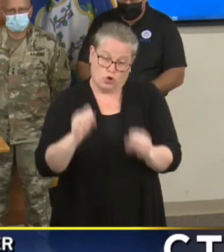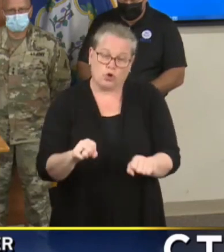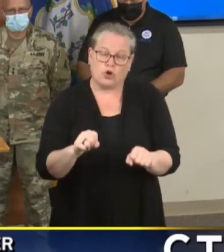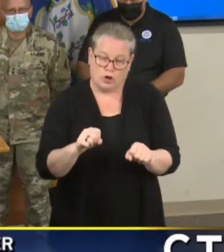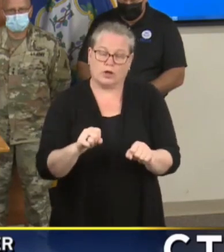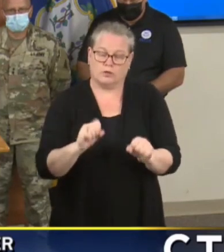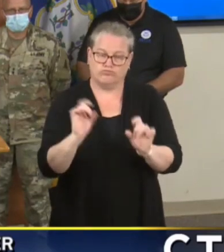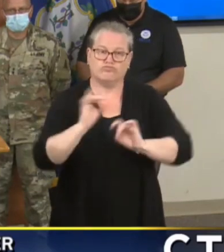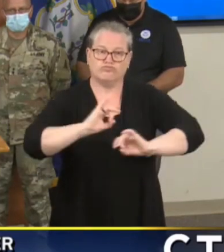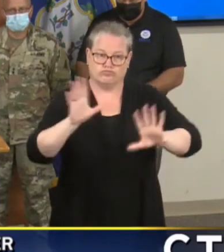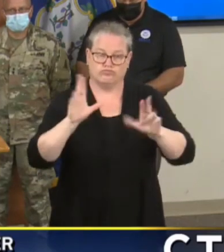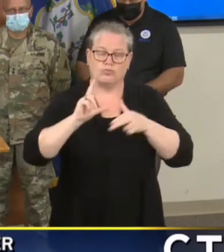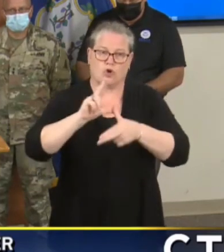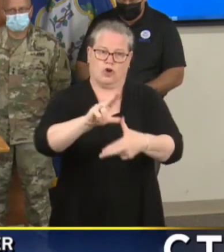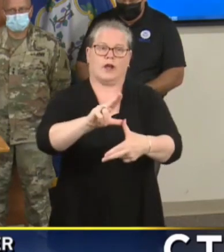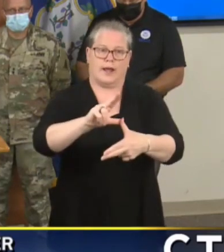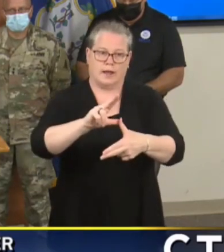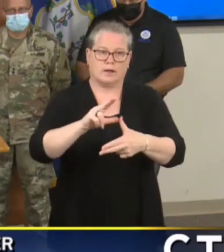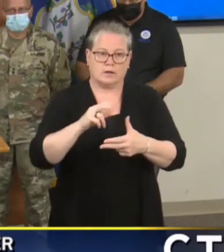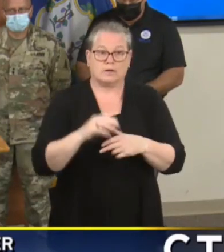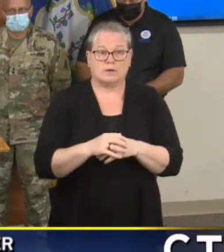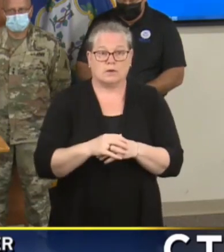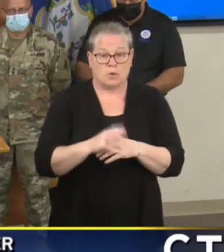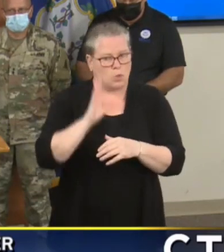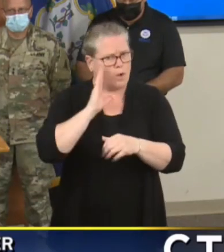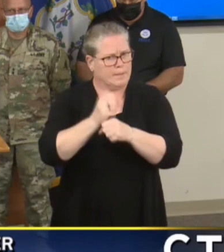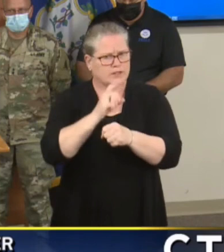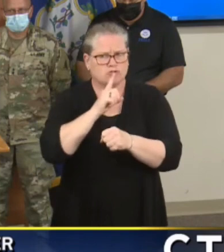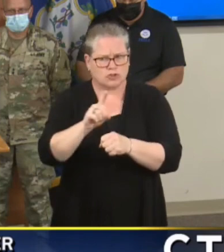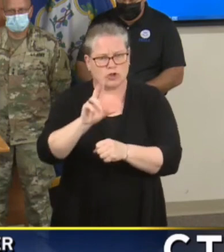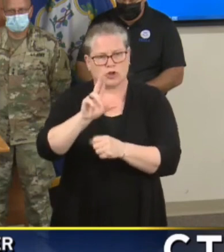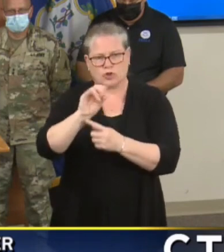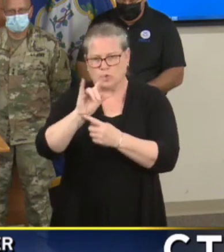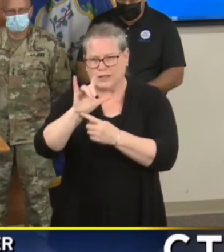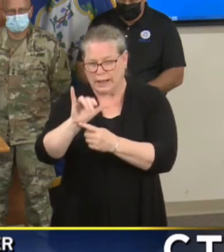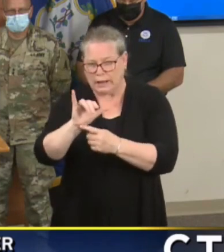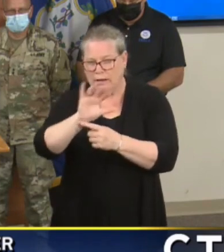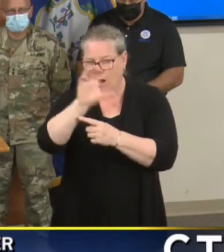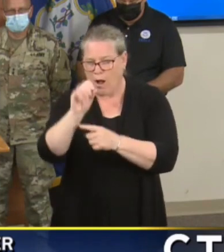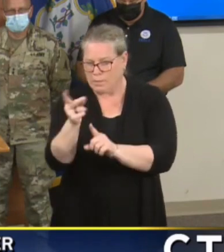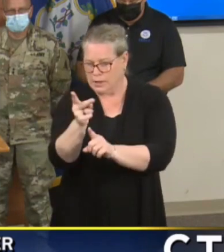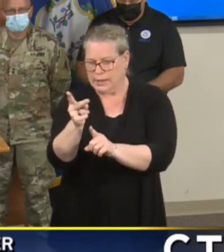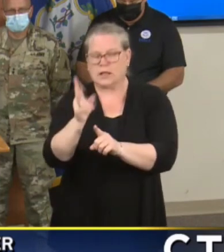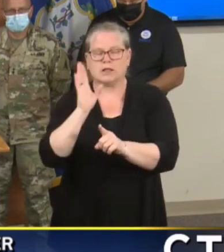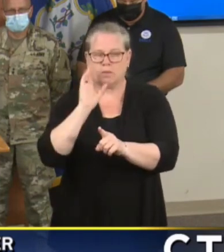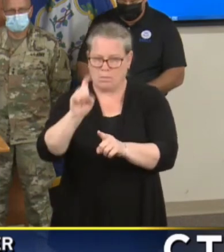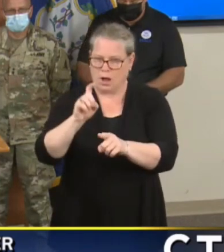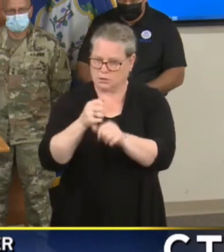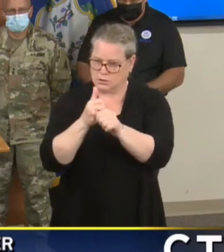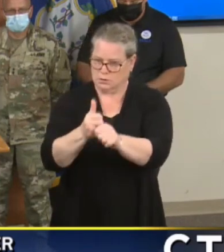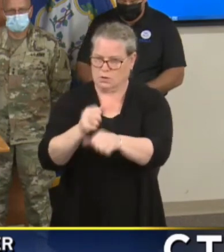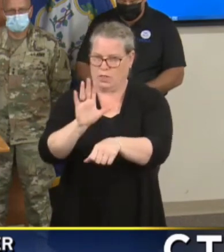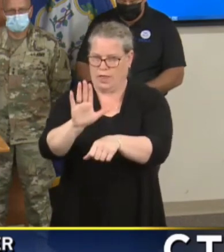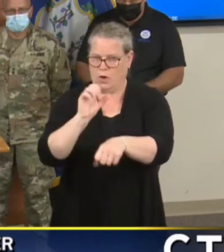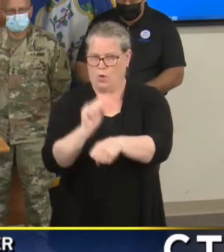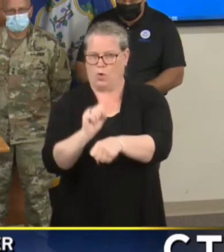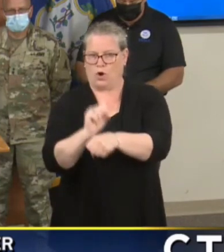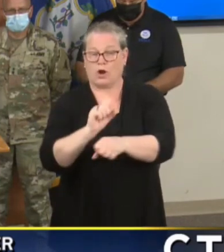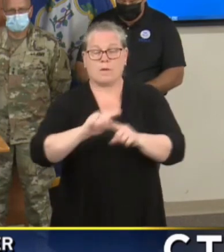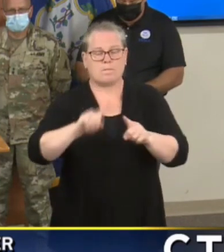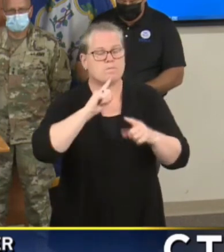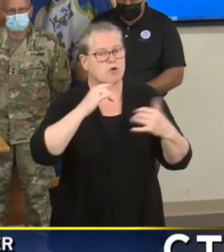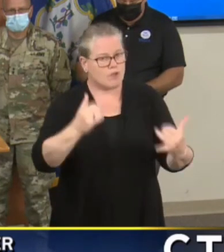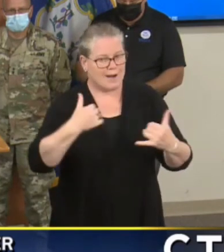and we're going to hold the utilities accountable but right now we got the folks on the ground ready to hit the ground running and do everything we can